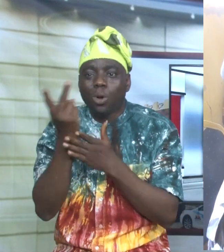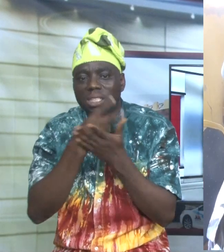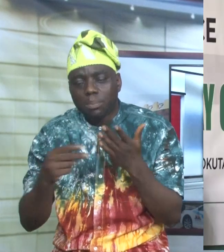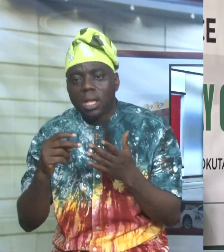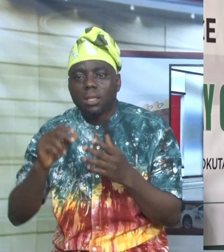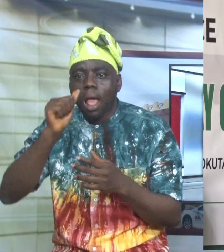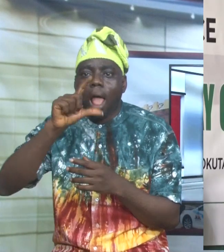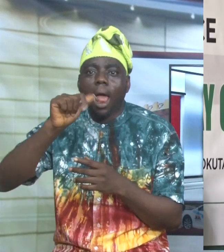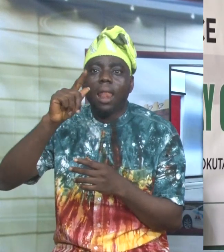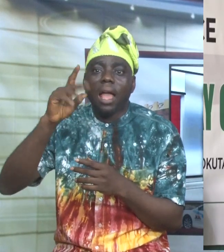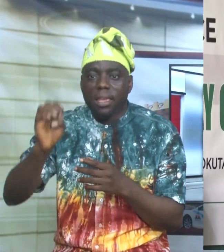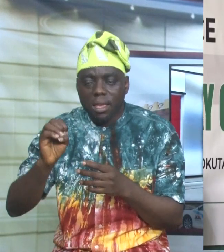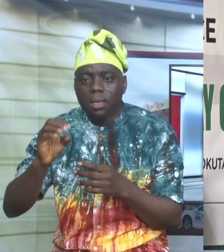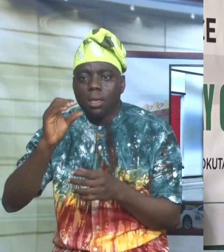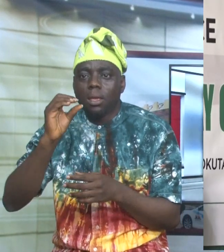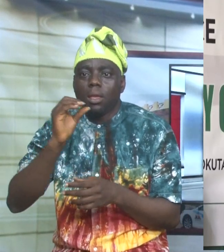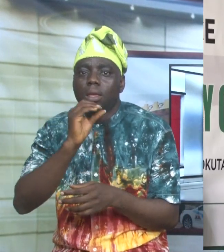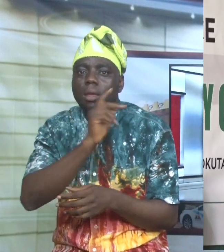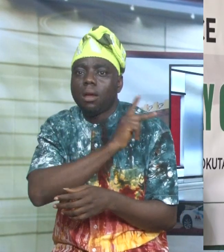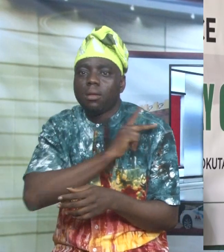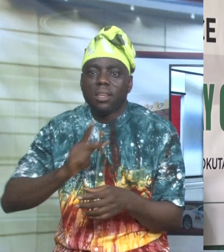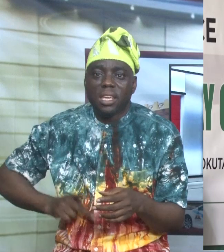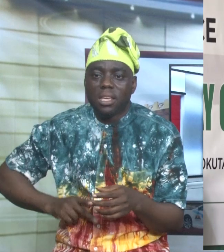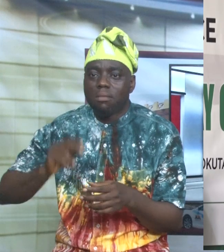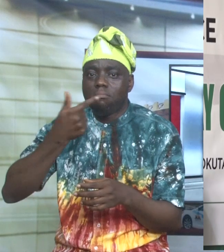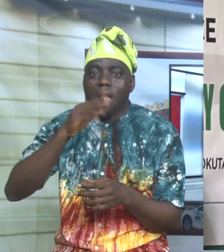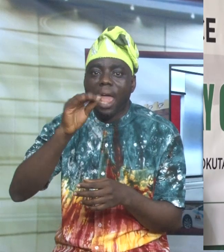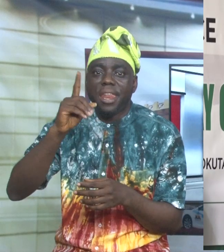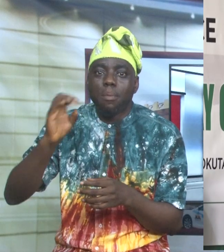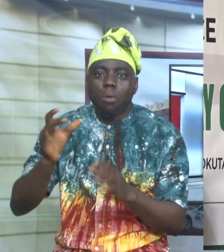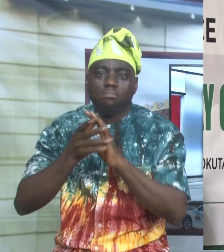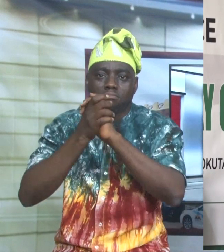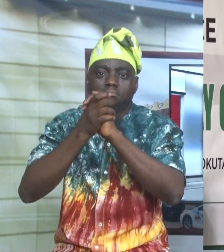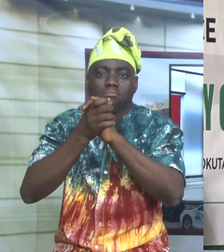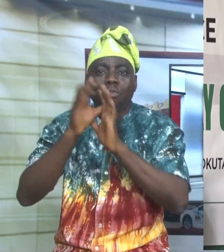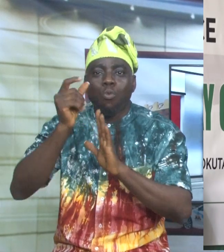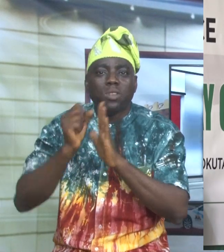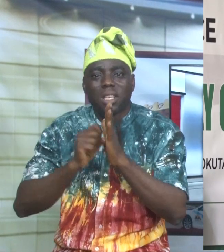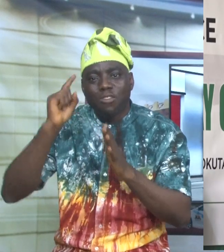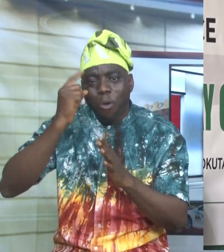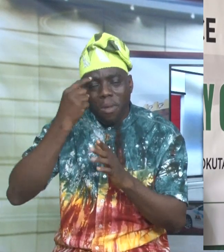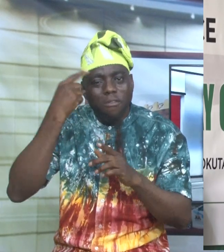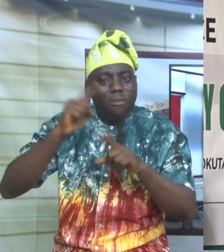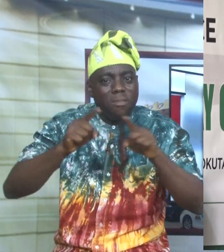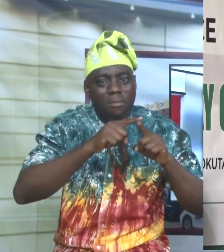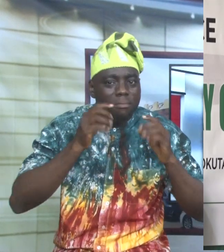Alake of Egbanland, Obadidotunare Mugbadebo, commended Ogun State's government for various efforts at improving the